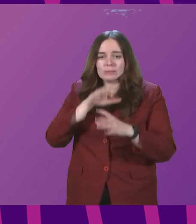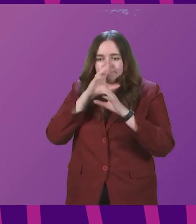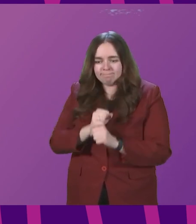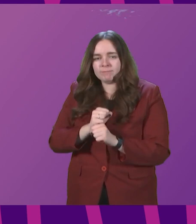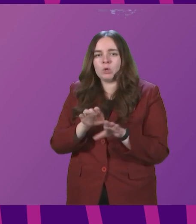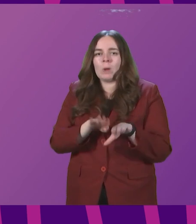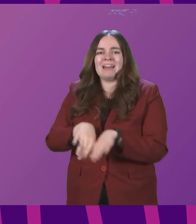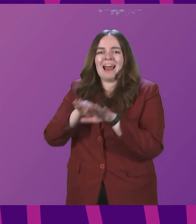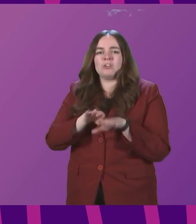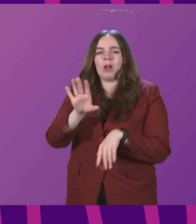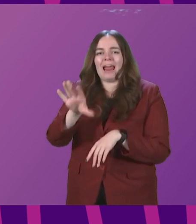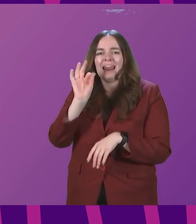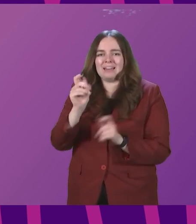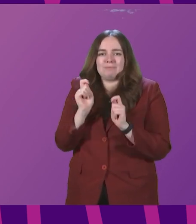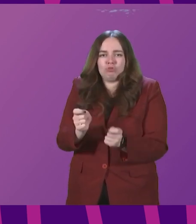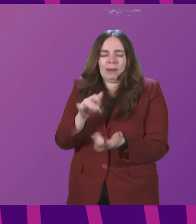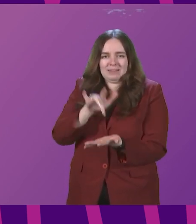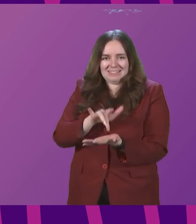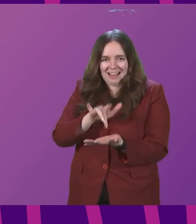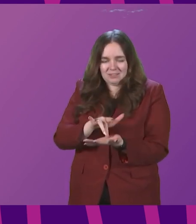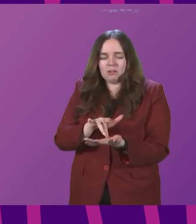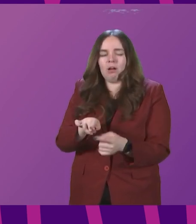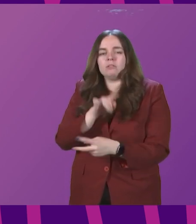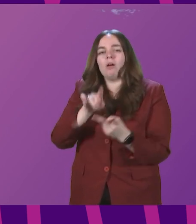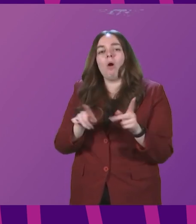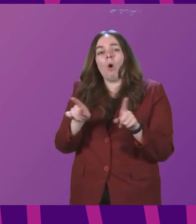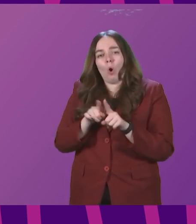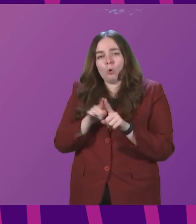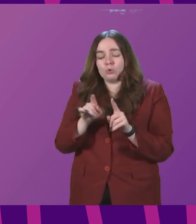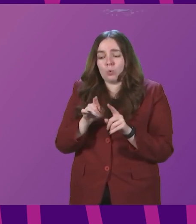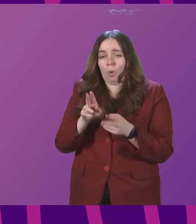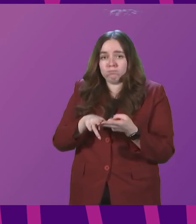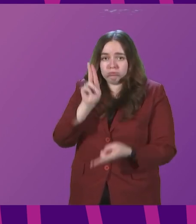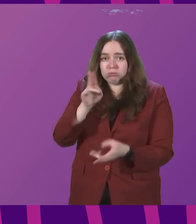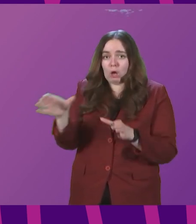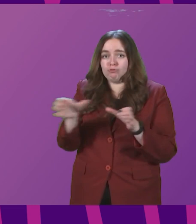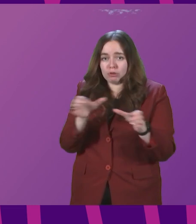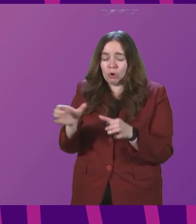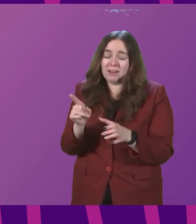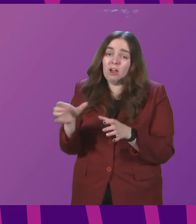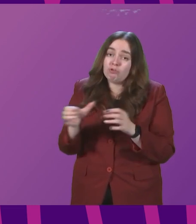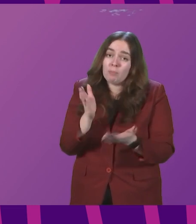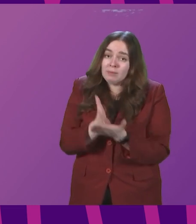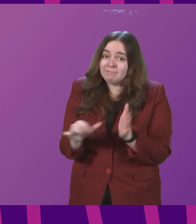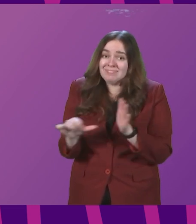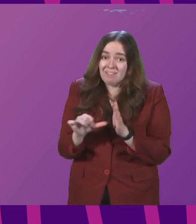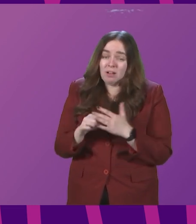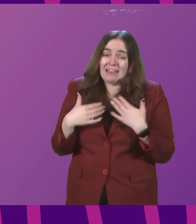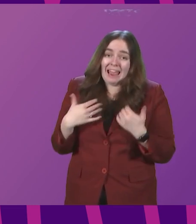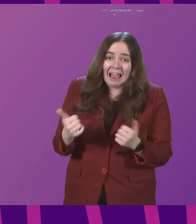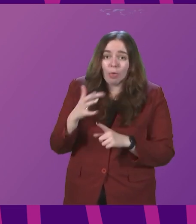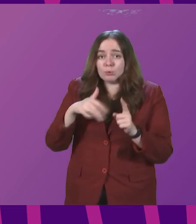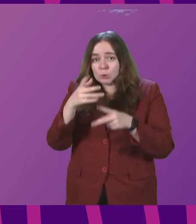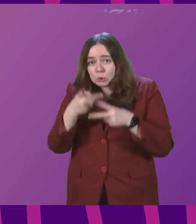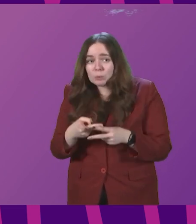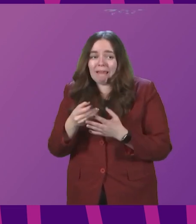elective treatment centres. It also involves increased recruitment. Recruitment is a challenge right now in health, social care and